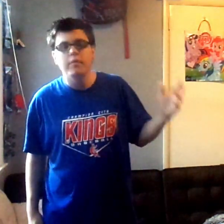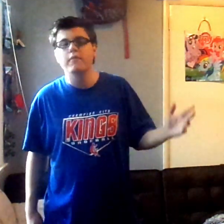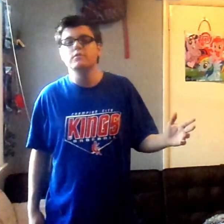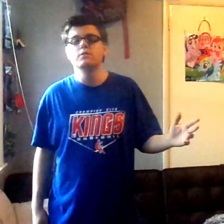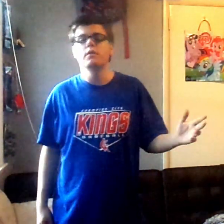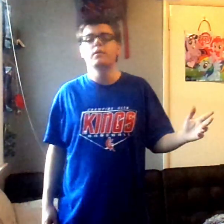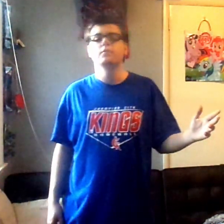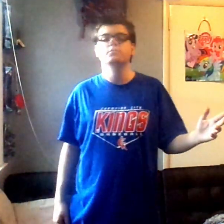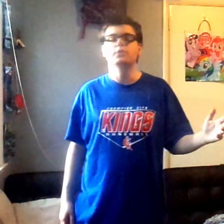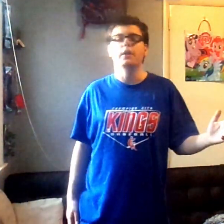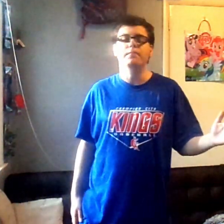never started my YouTube channel.